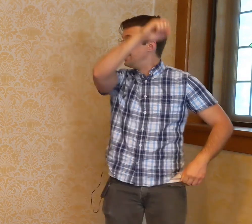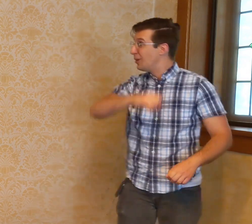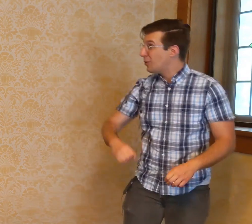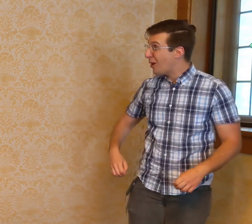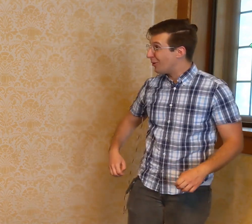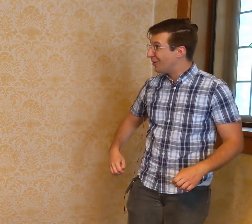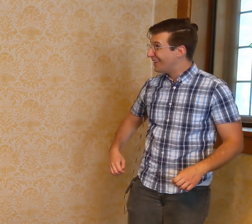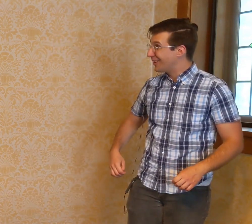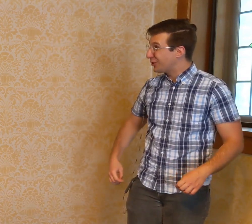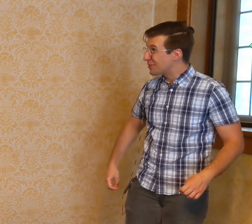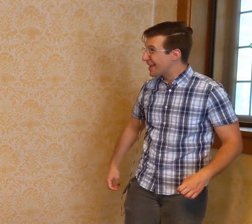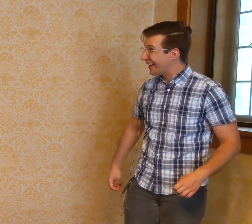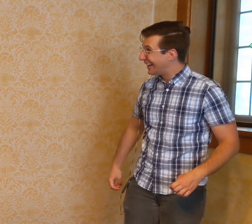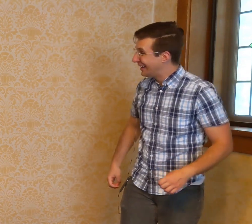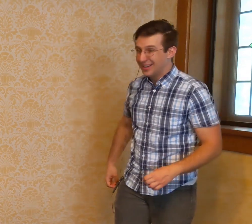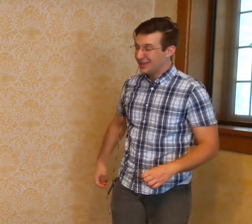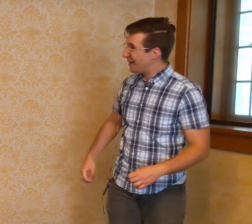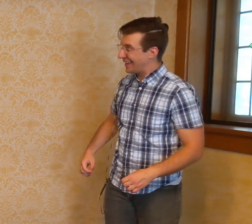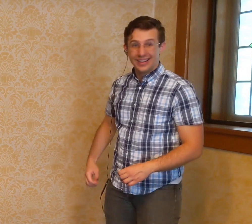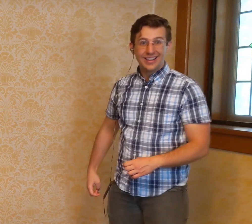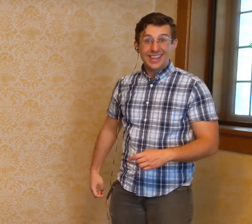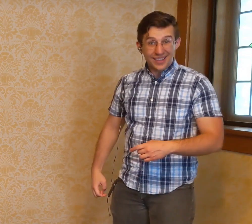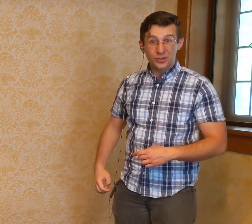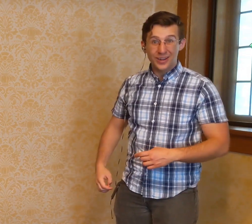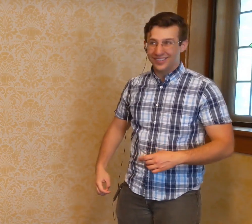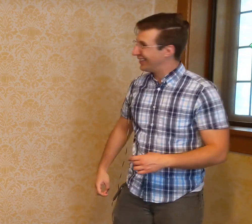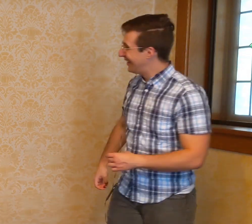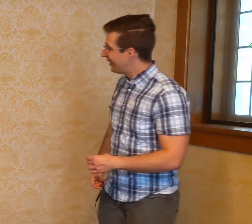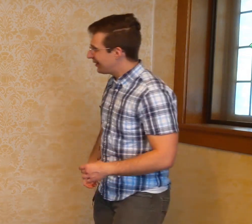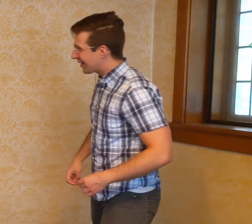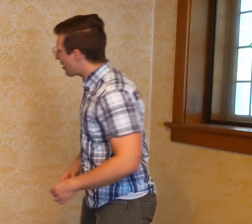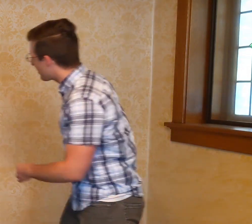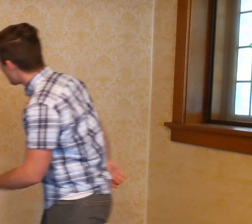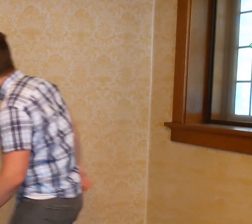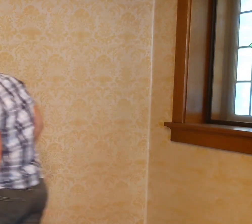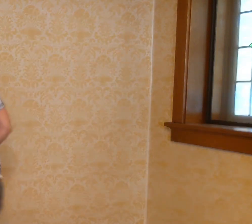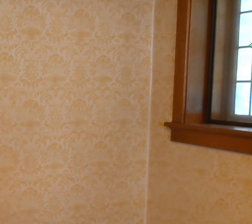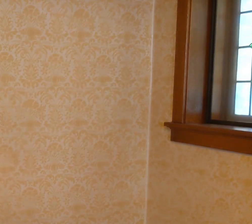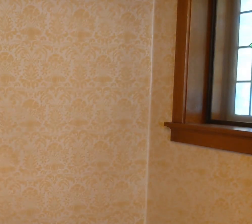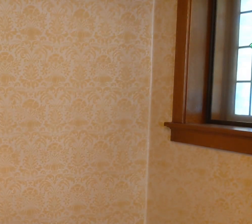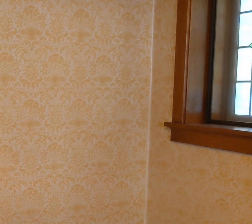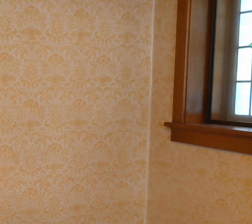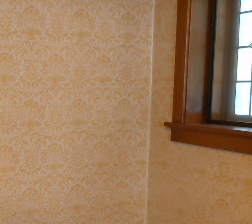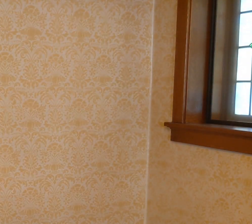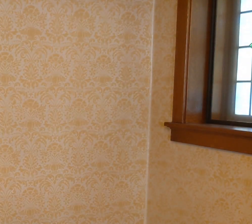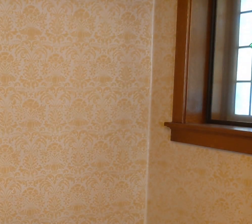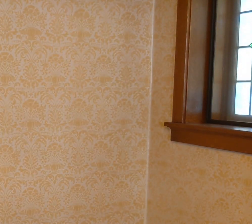Whoa! It's Superman! Wait, he is real! Come, come back over here. Where'd you go? Hey.